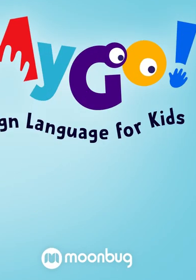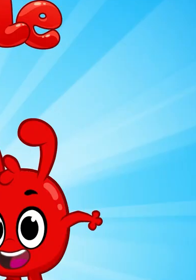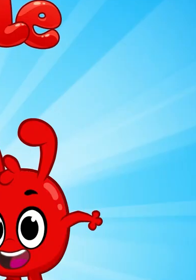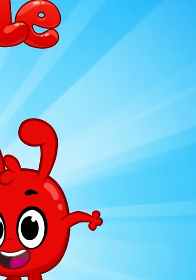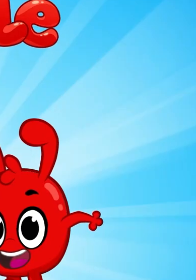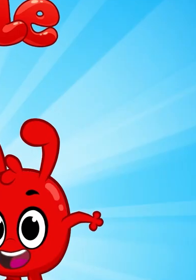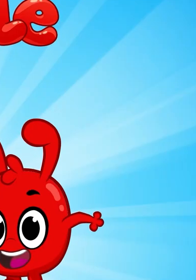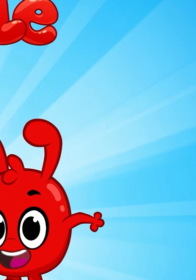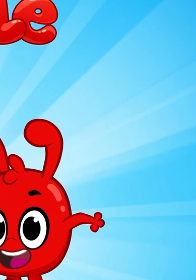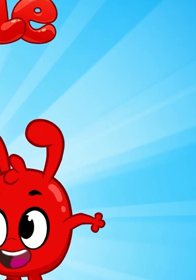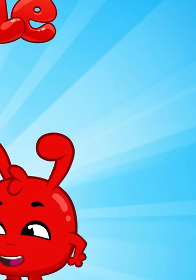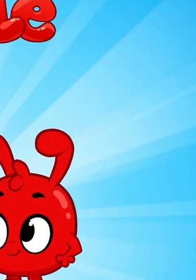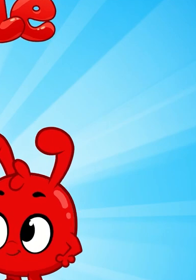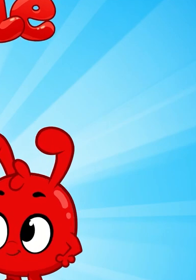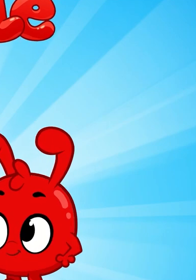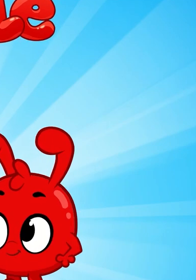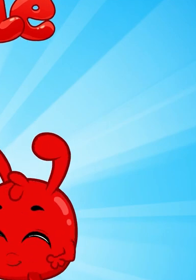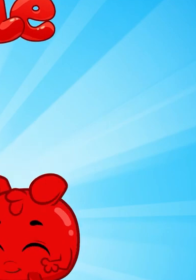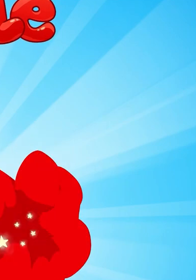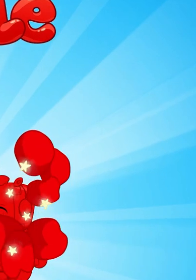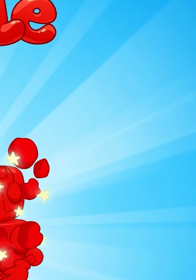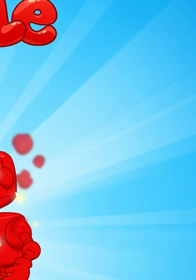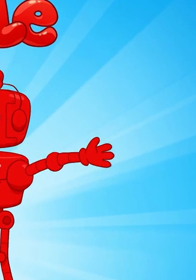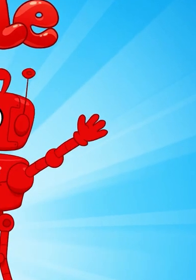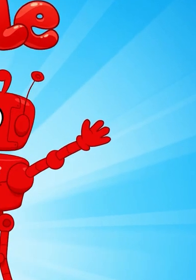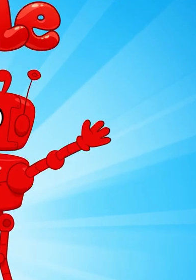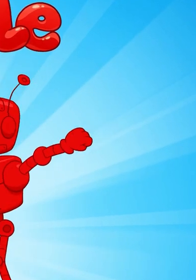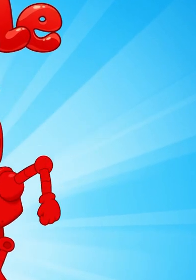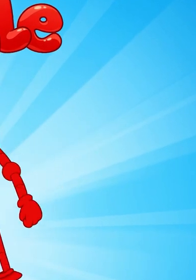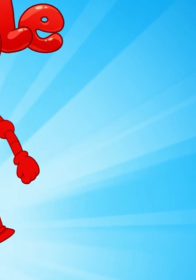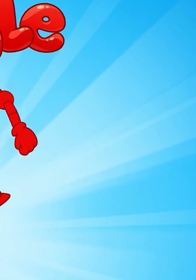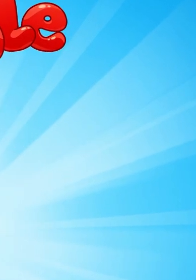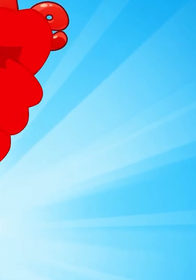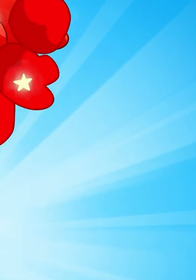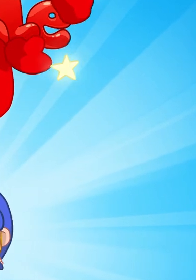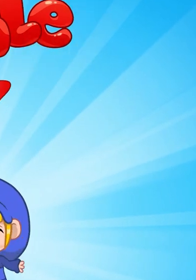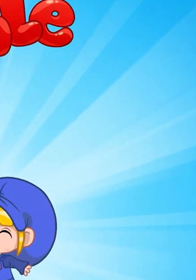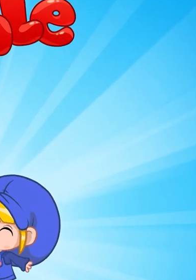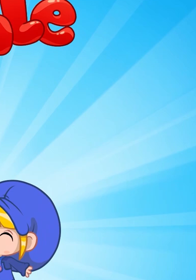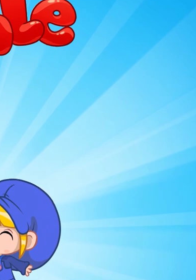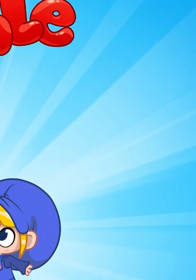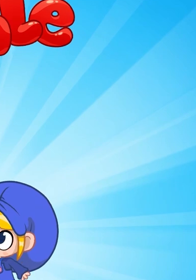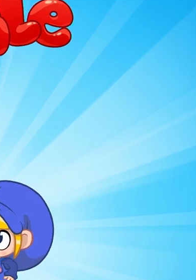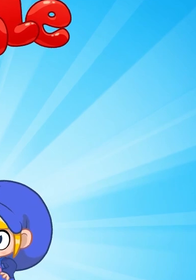Hi, I'm Mila, and my magic pet Morphle can morph into anything I want.